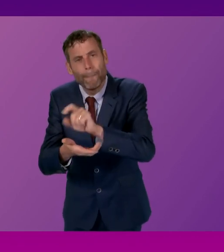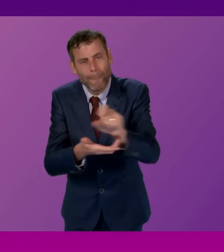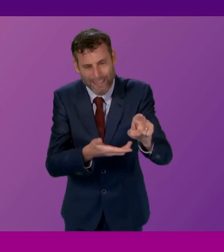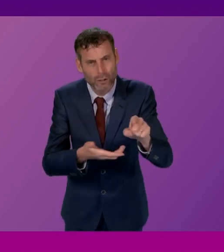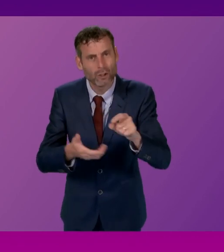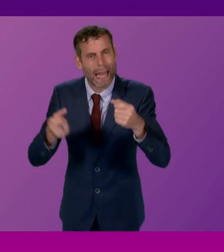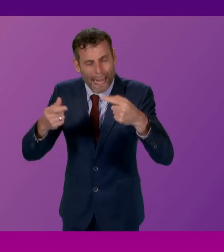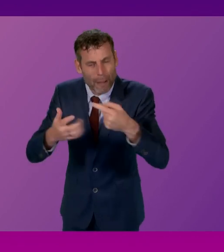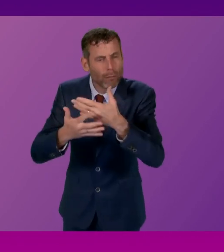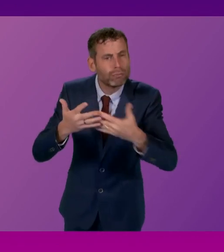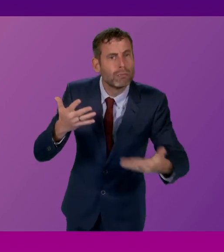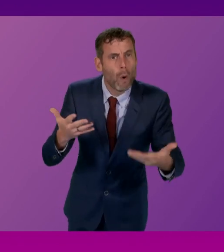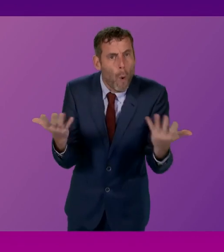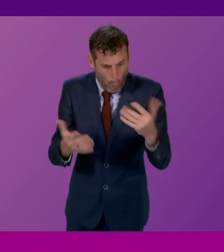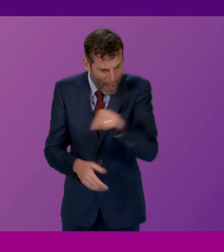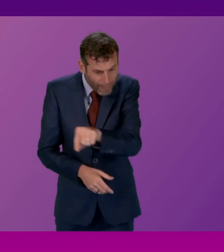deleted any messages?